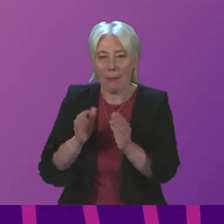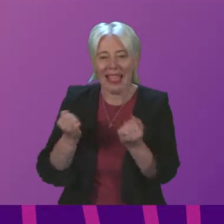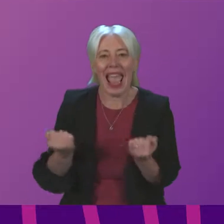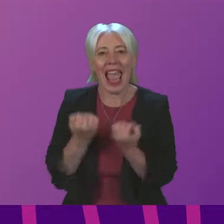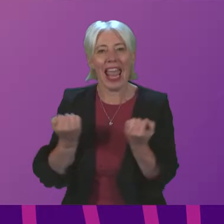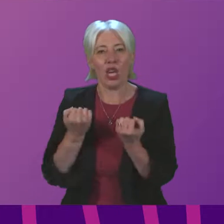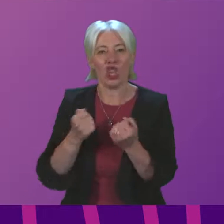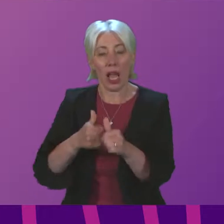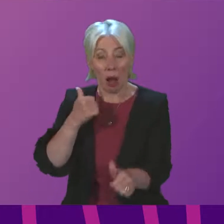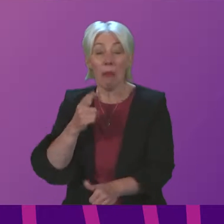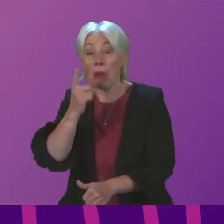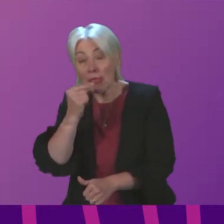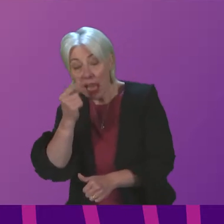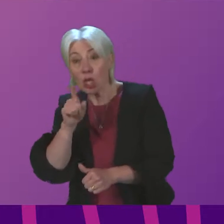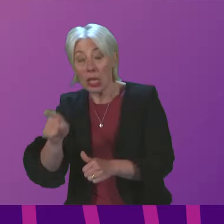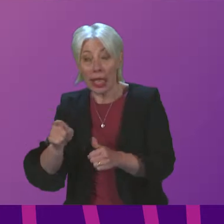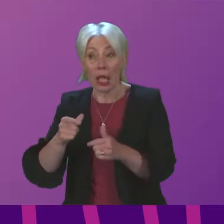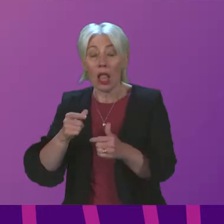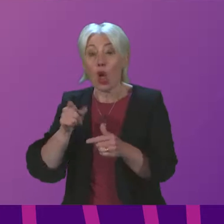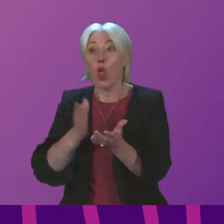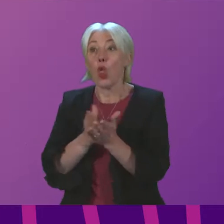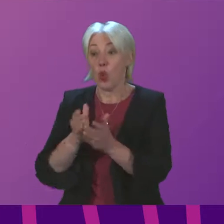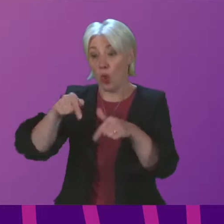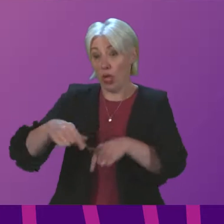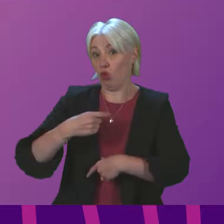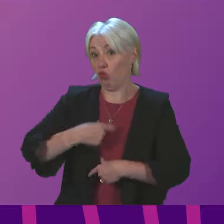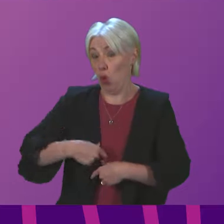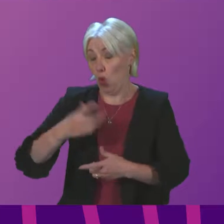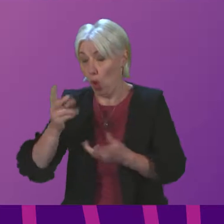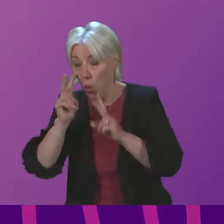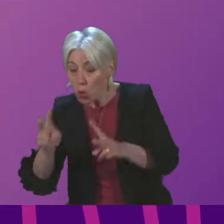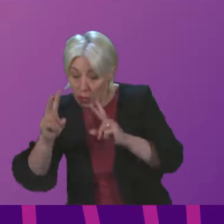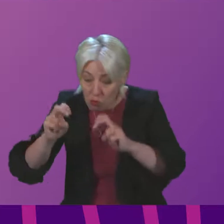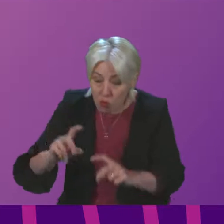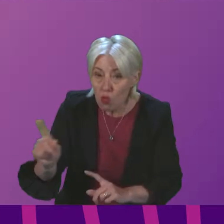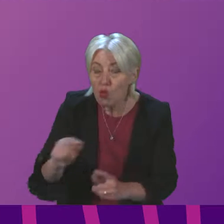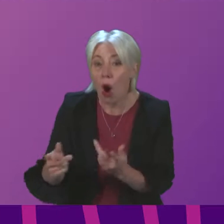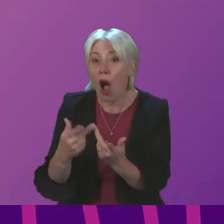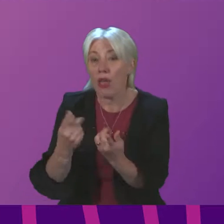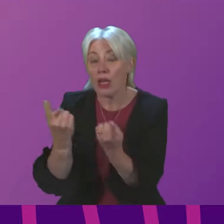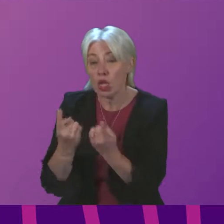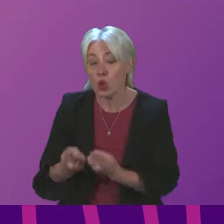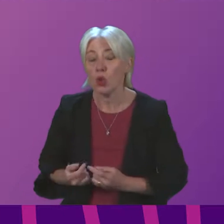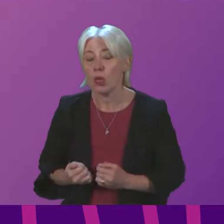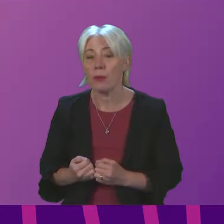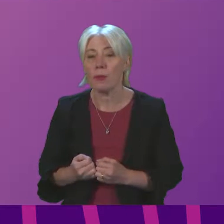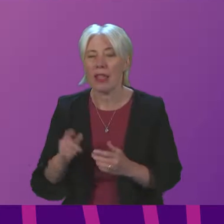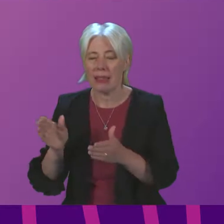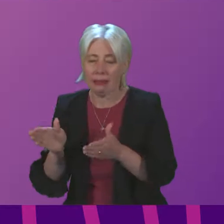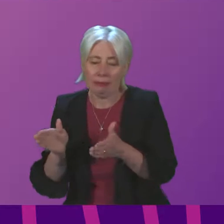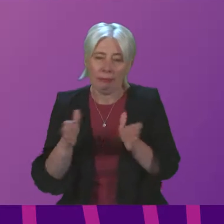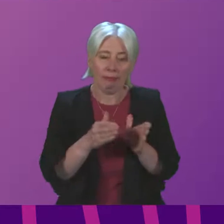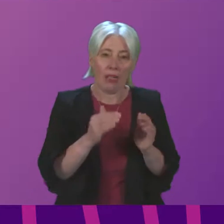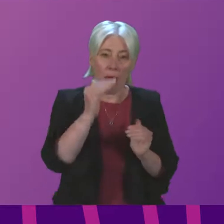there is scope to look at that through the agency's role in considering these issues. On the specifics around the shift towards